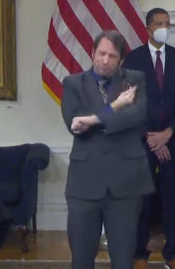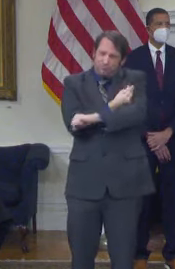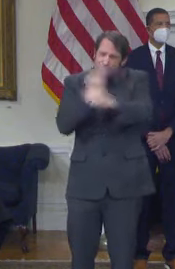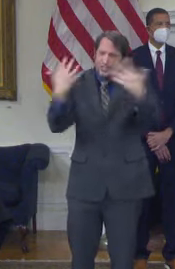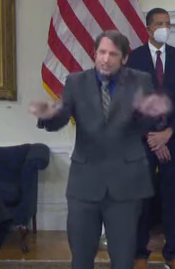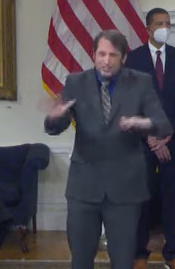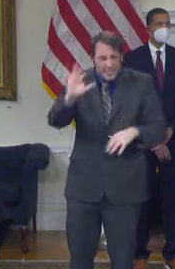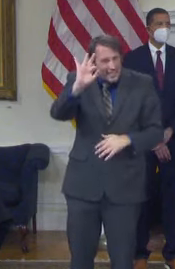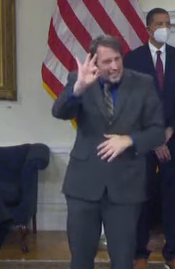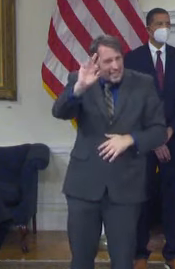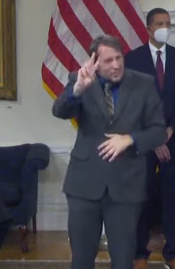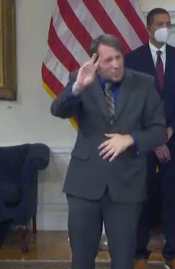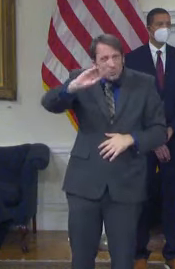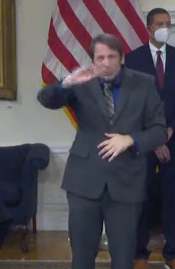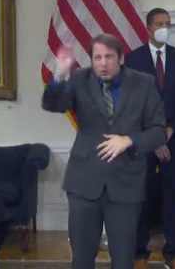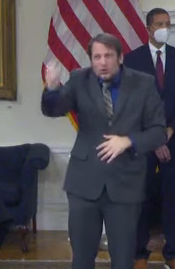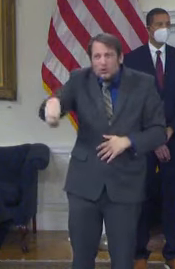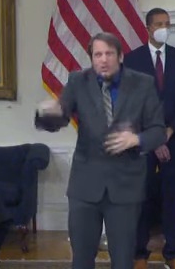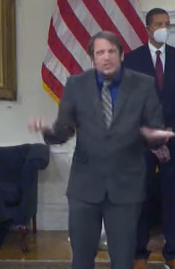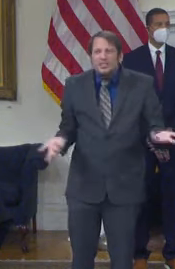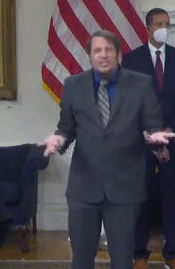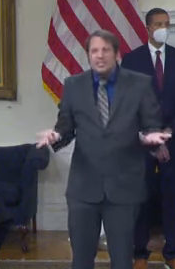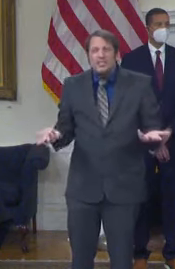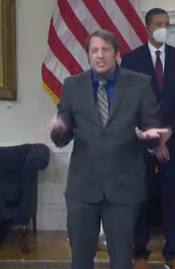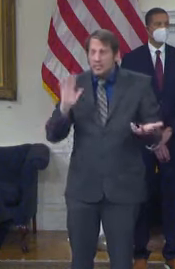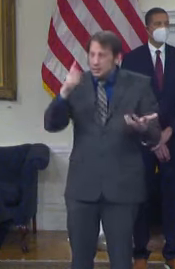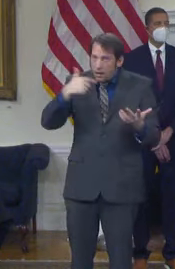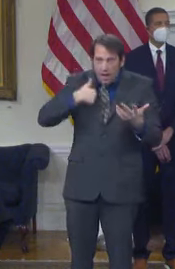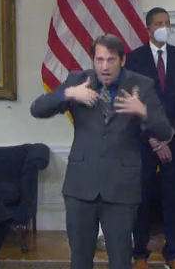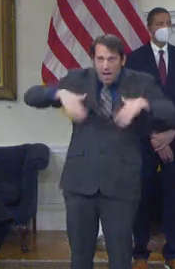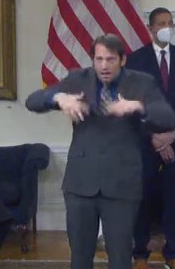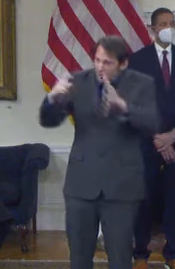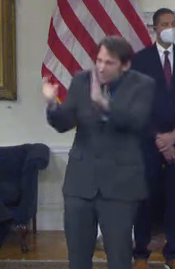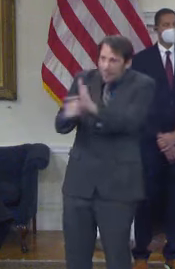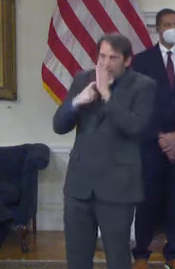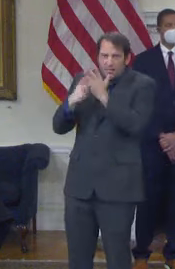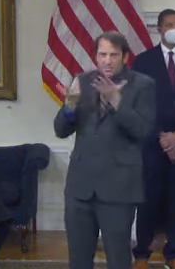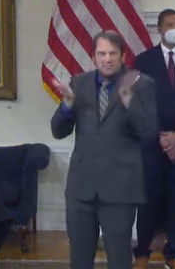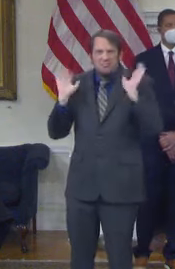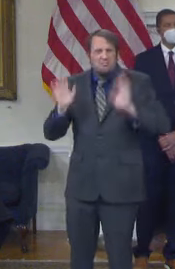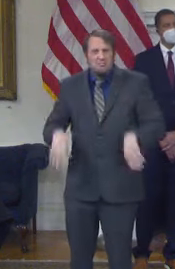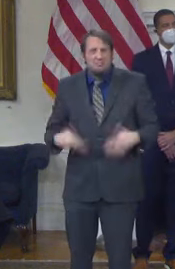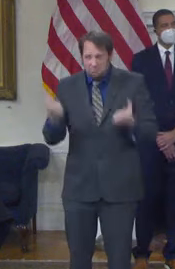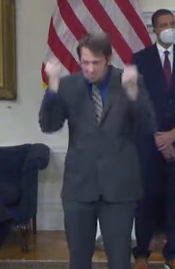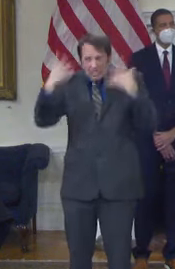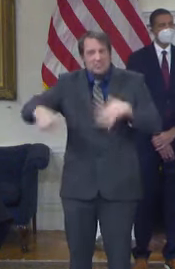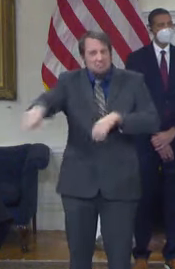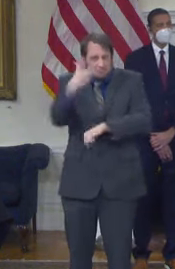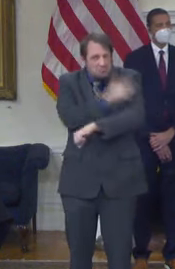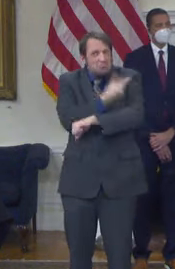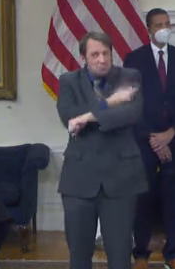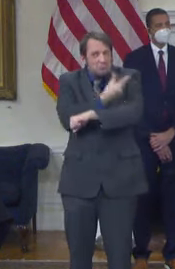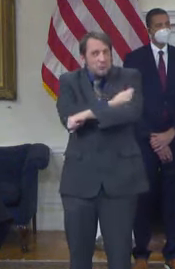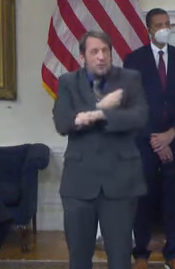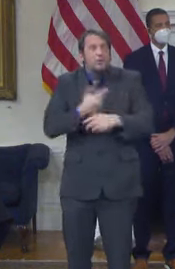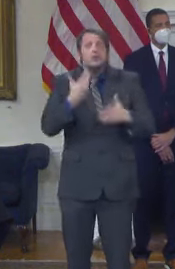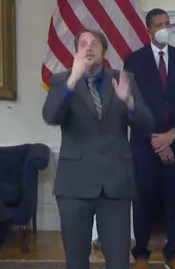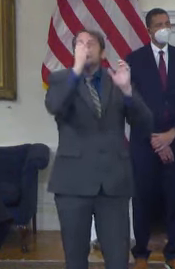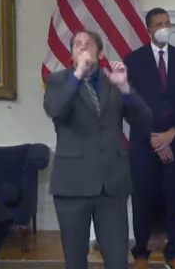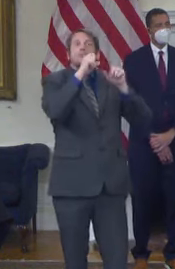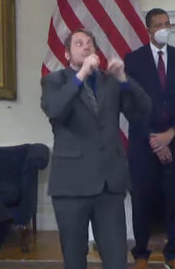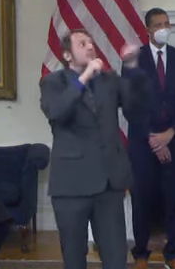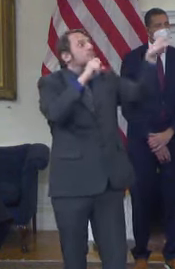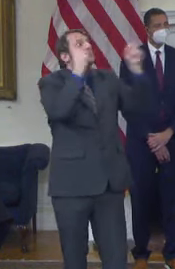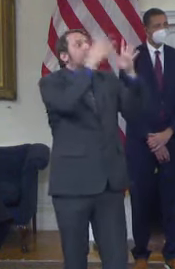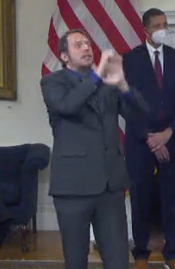that, whether you have a mandate or not. We're doing much better than most of the states or the folks that have mandates. So we're going to continue with the very successful